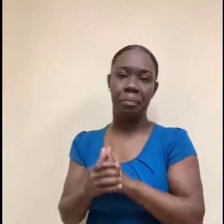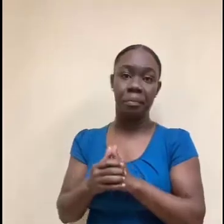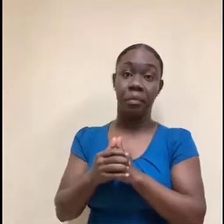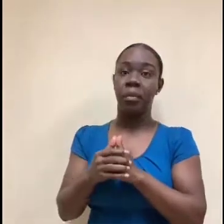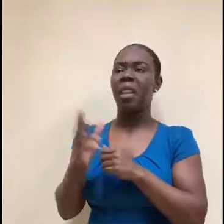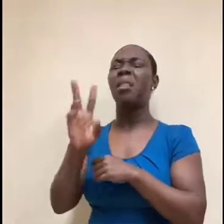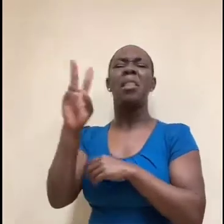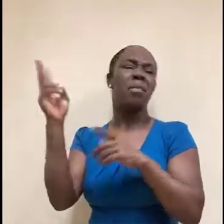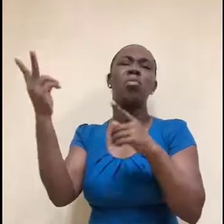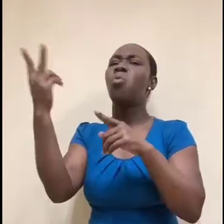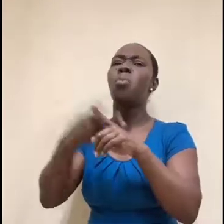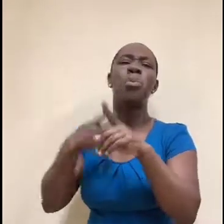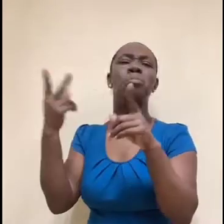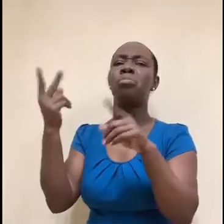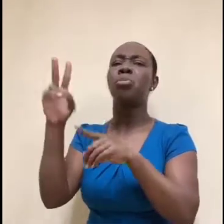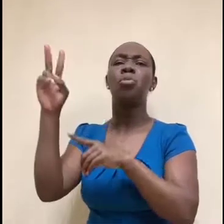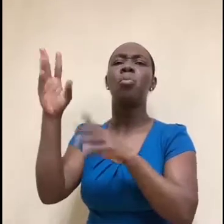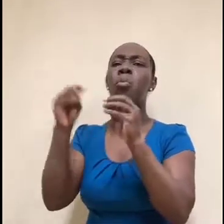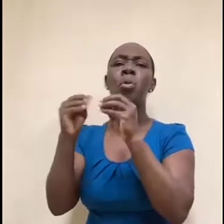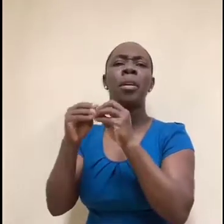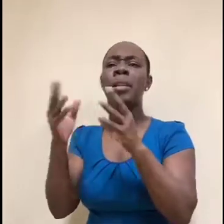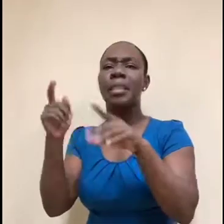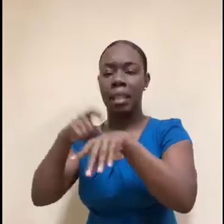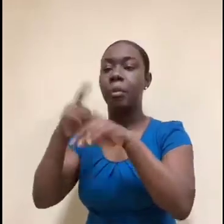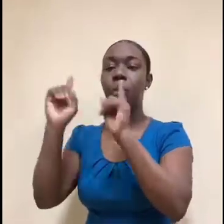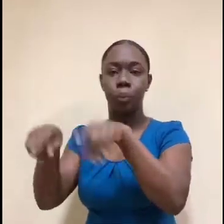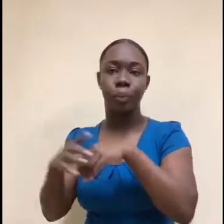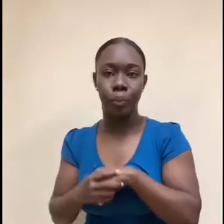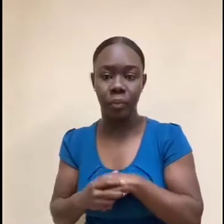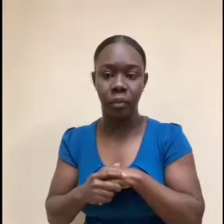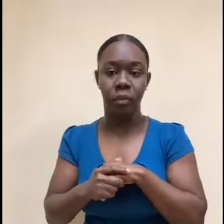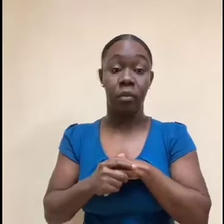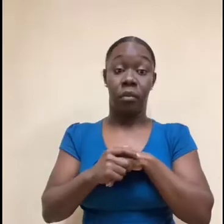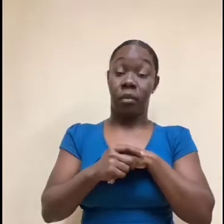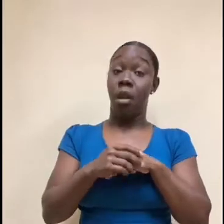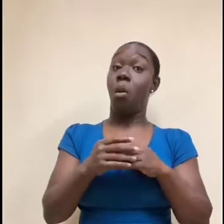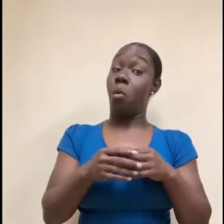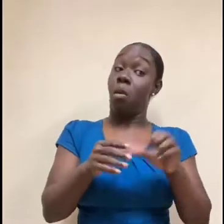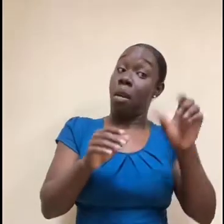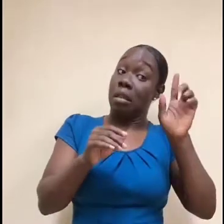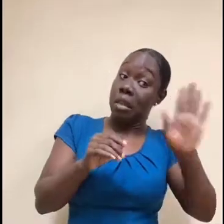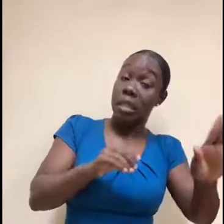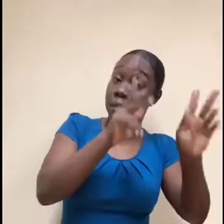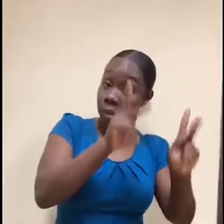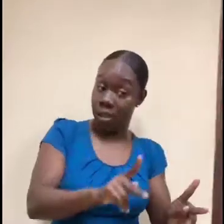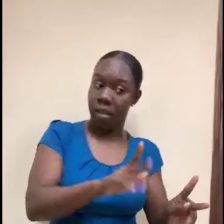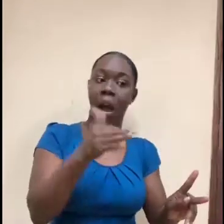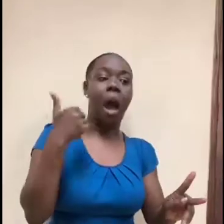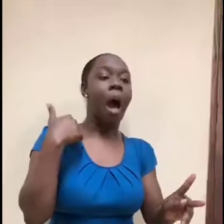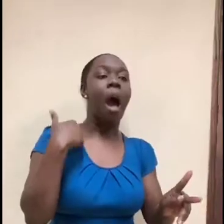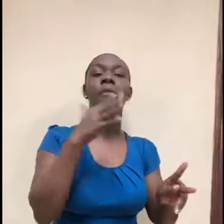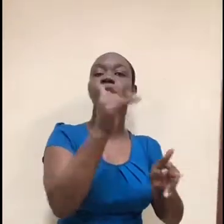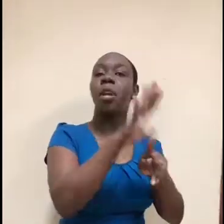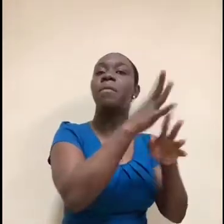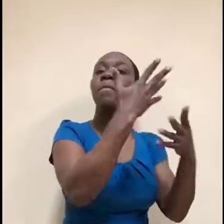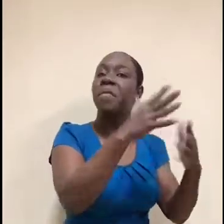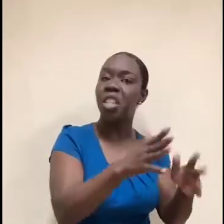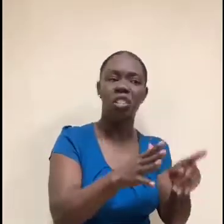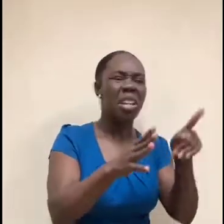kind of two different worlds, right? One person's very hands-on, really built up a lot of technical skills. The other person's kind of doing the academic route